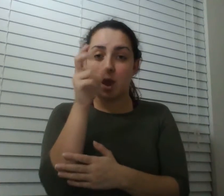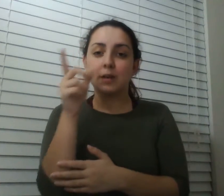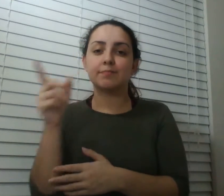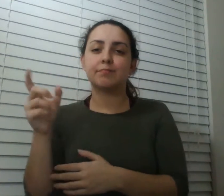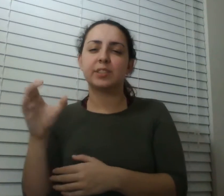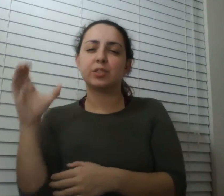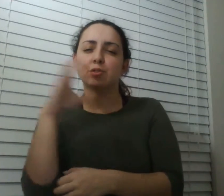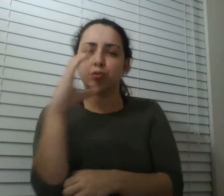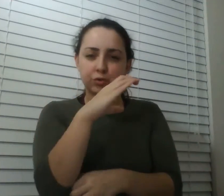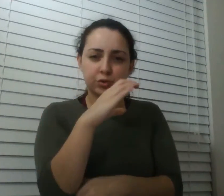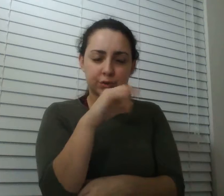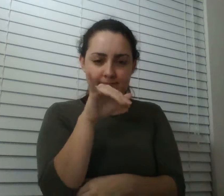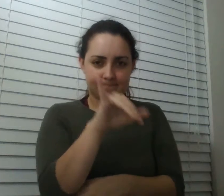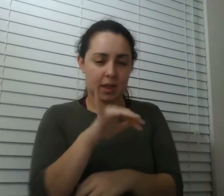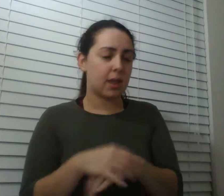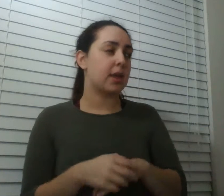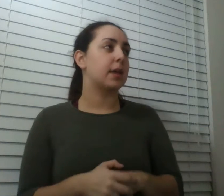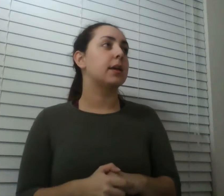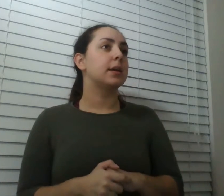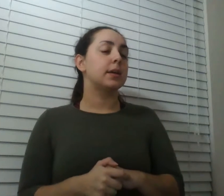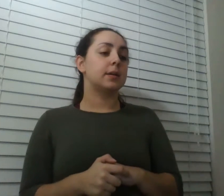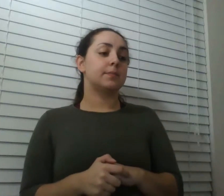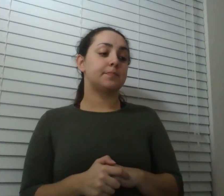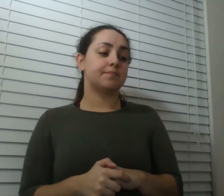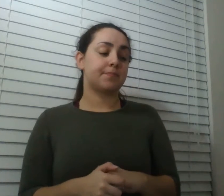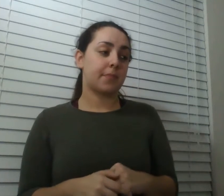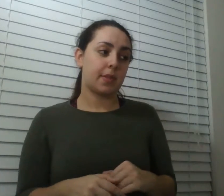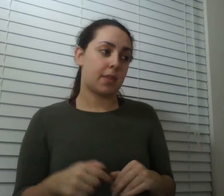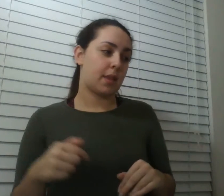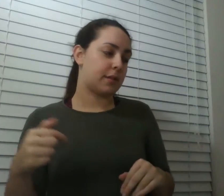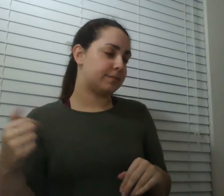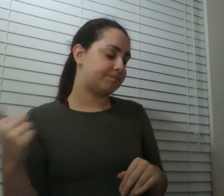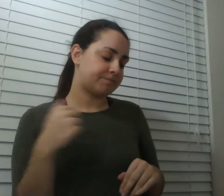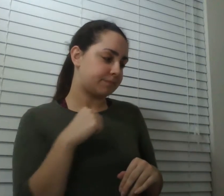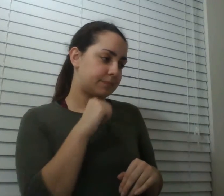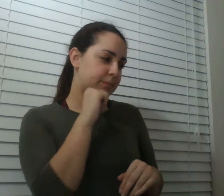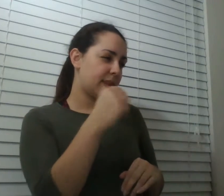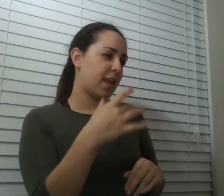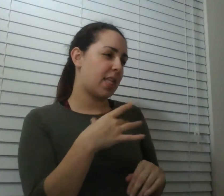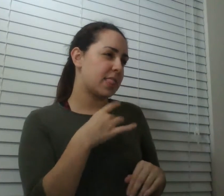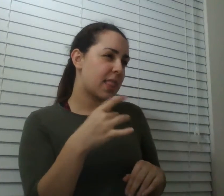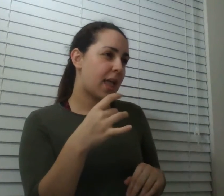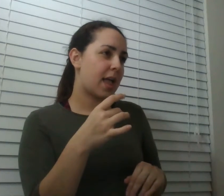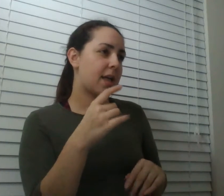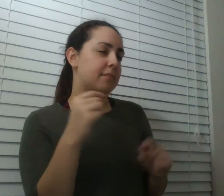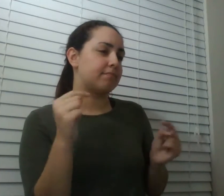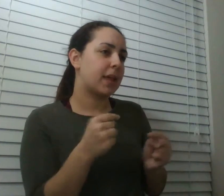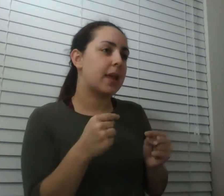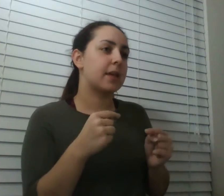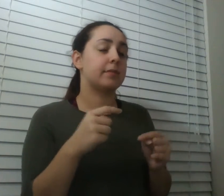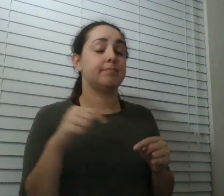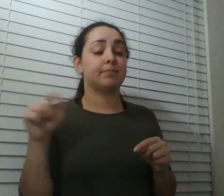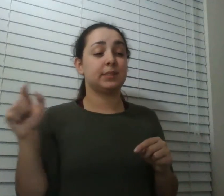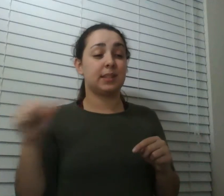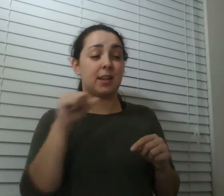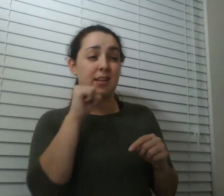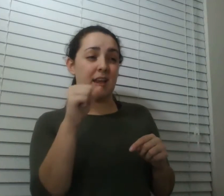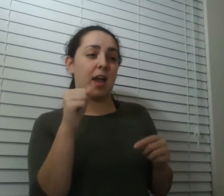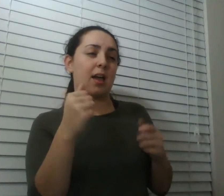order to be stung by it well i don't like pain so he says he's not trying to get stung but it usually happens and